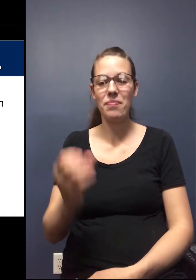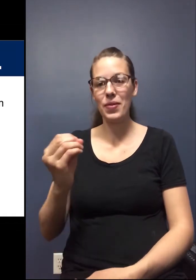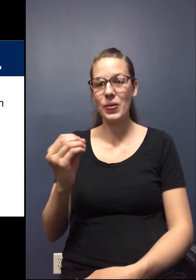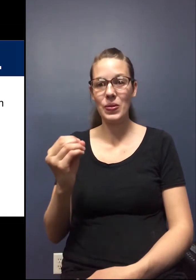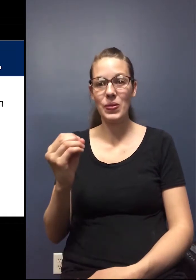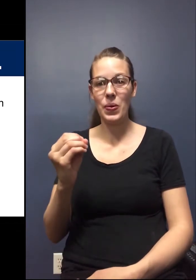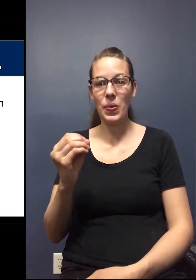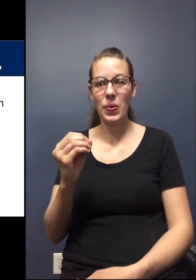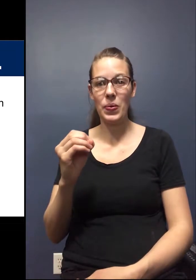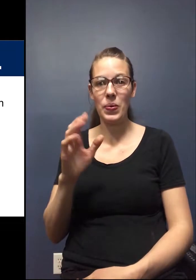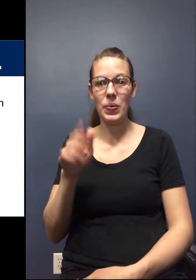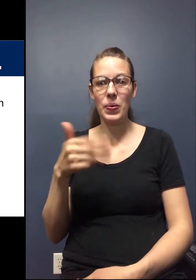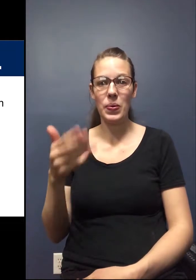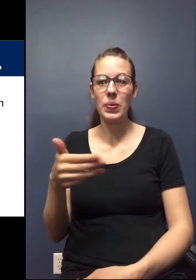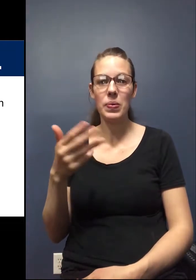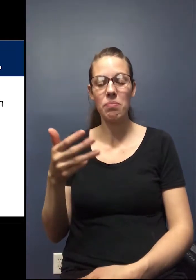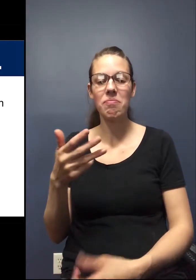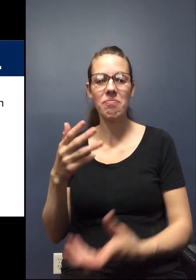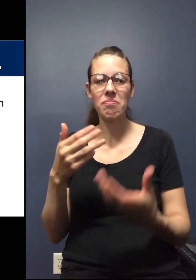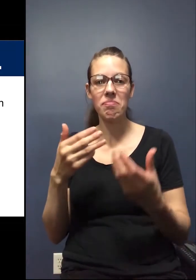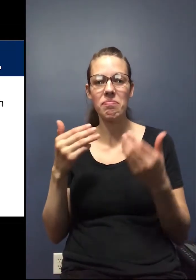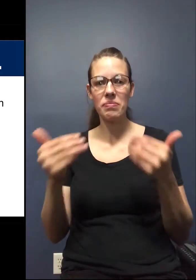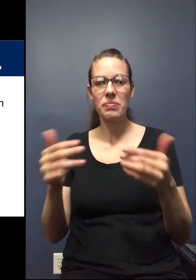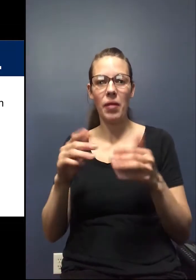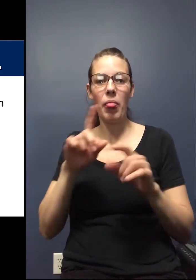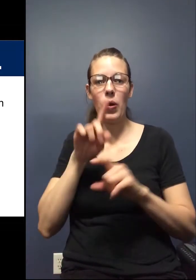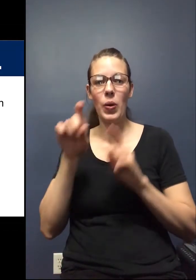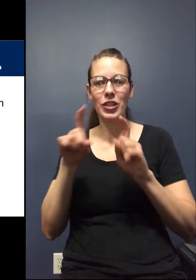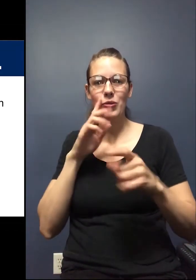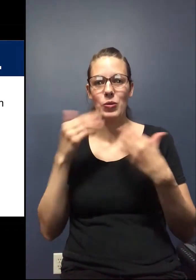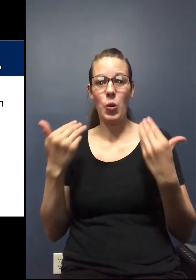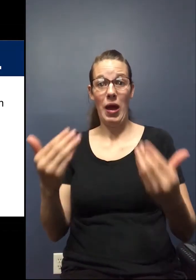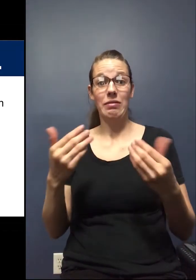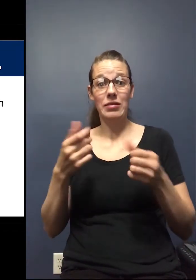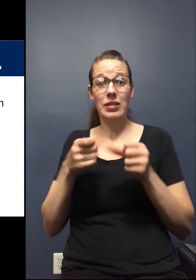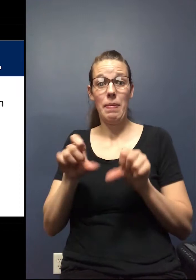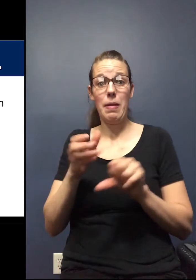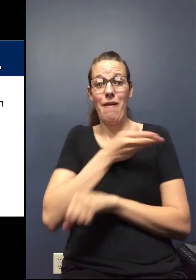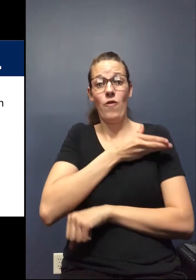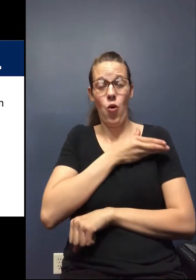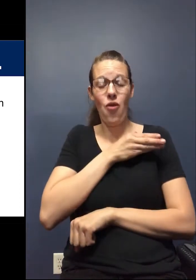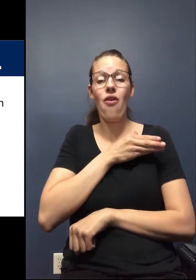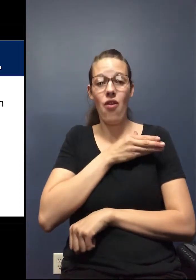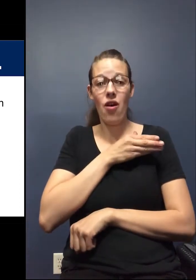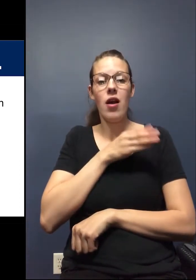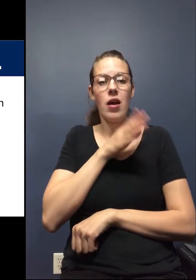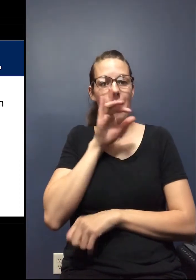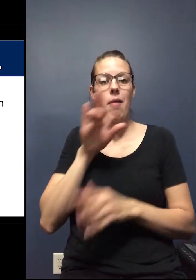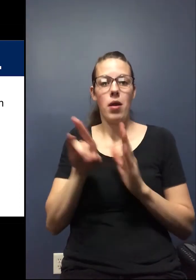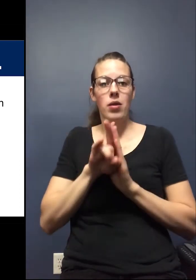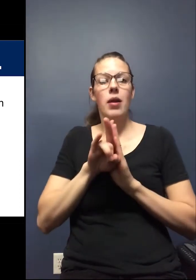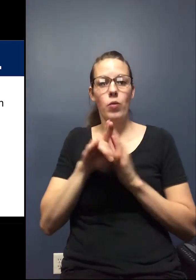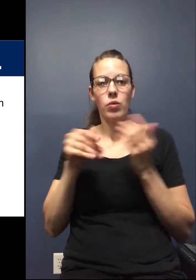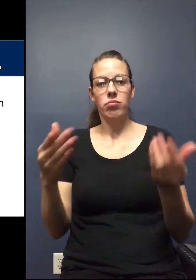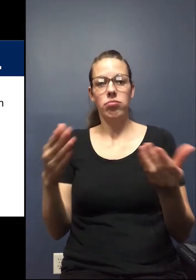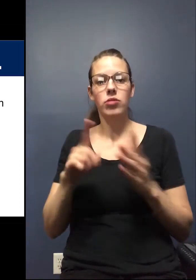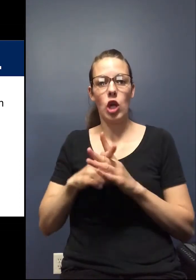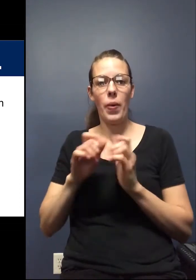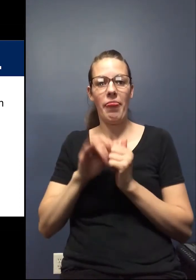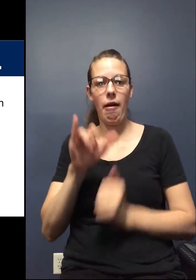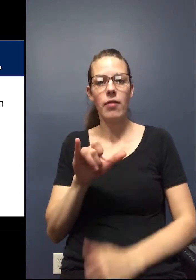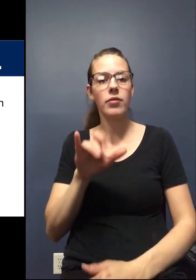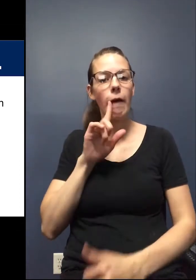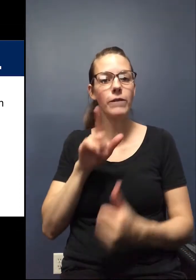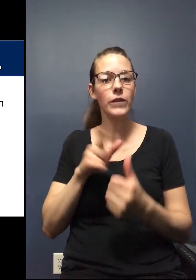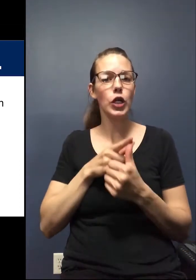So, I would just get right into the questions that have been submitted in advance, or identified in advance. The first